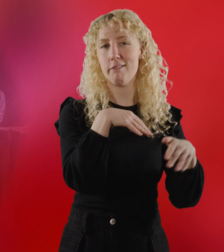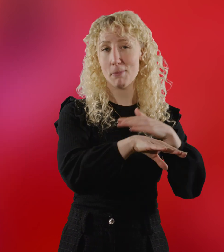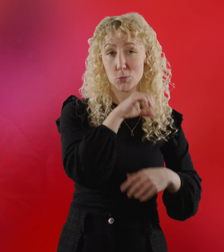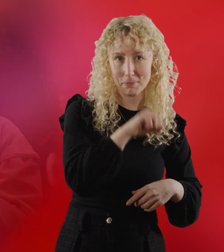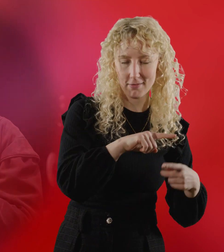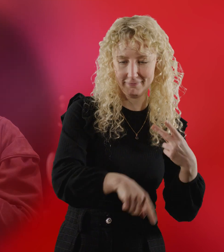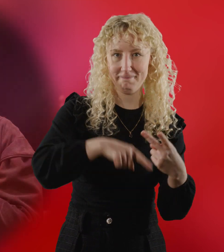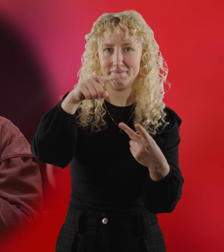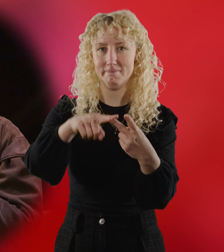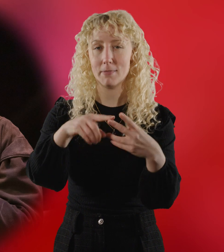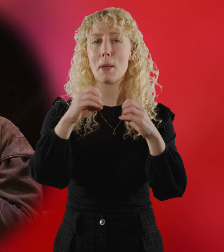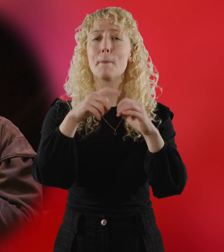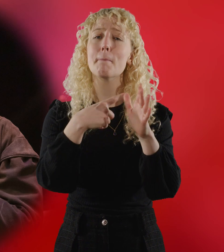Bar-Dolph, a recent divorcee.